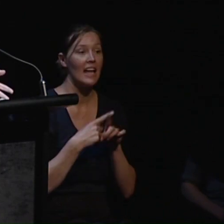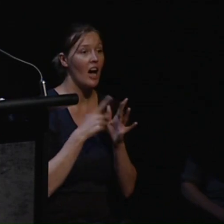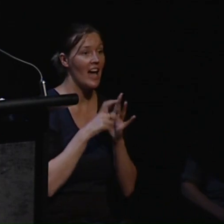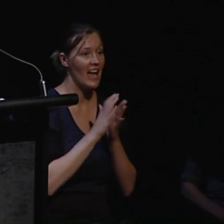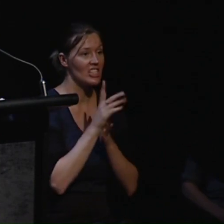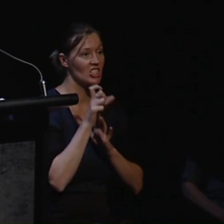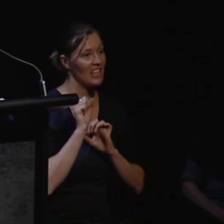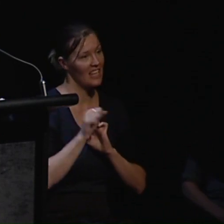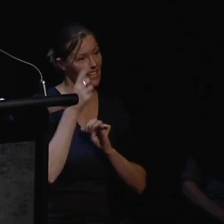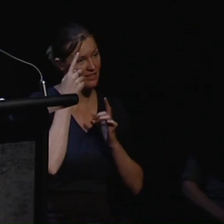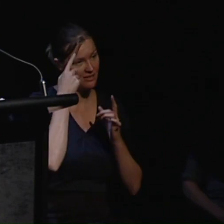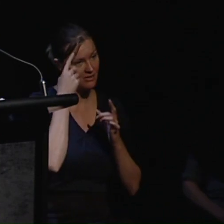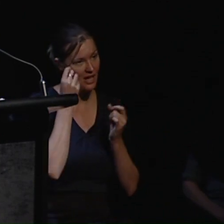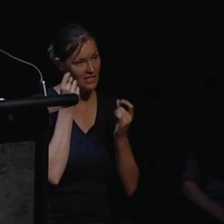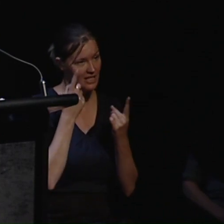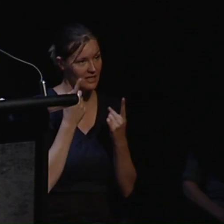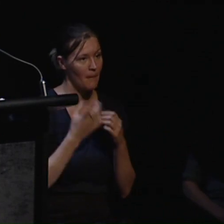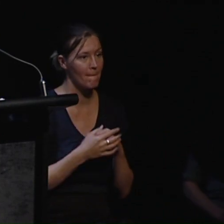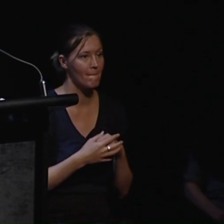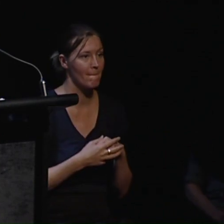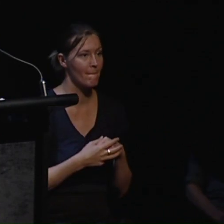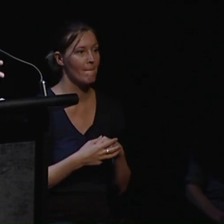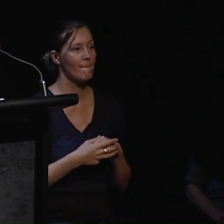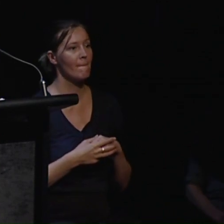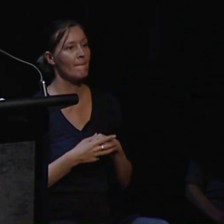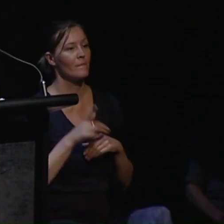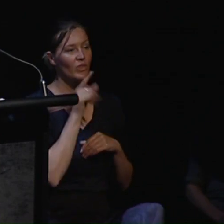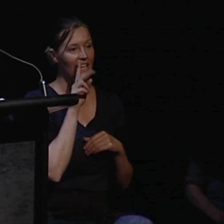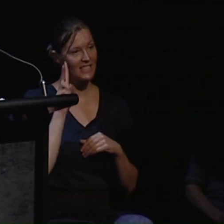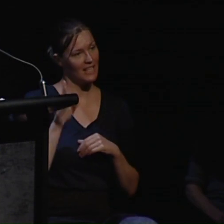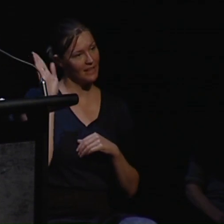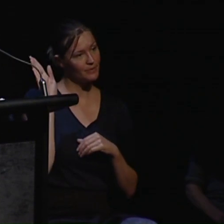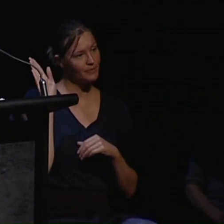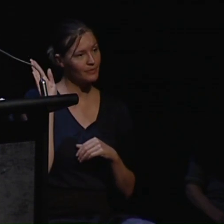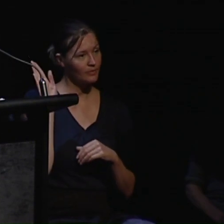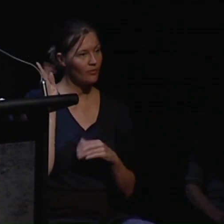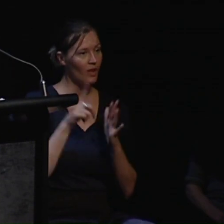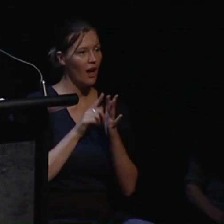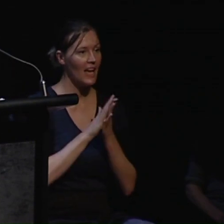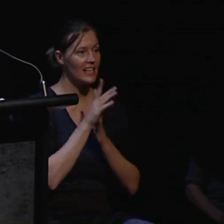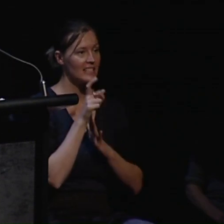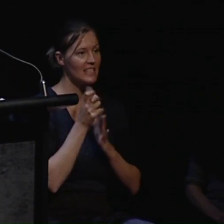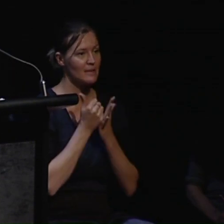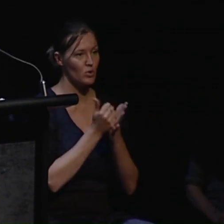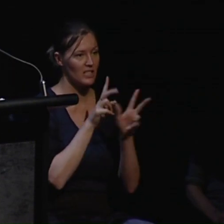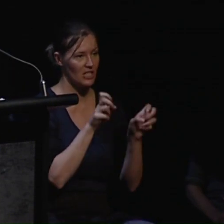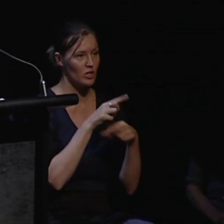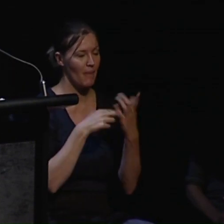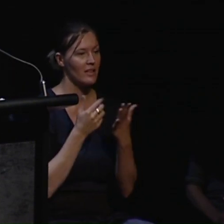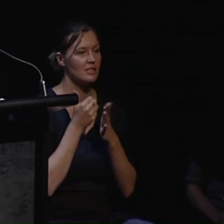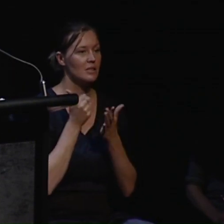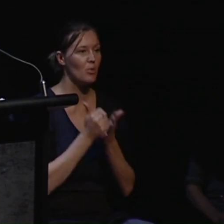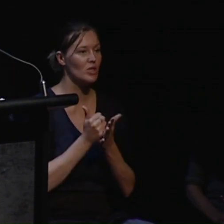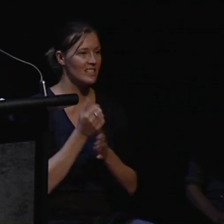taken from a submission to the Human Rights Commission. You can see there that IHC is supporting the issue of supported decision